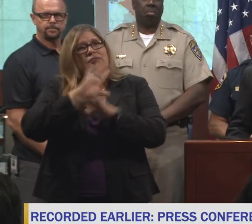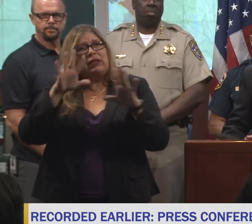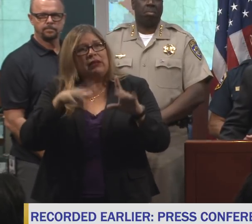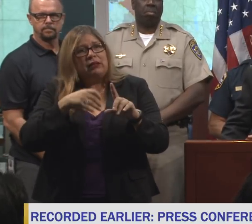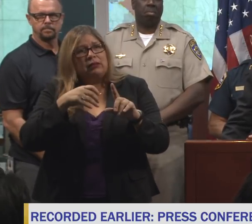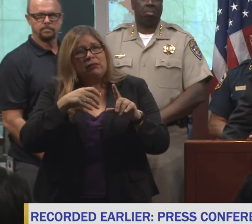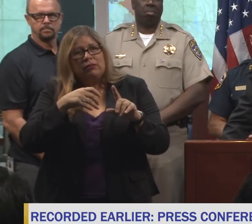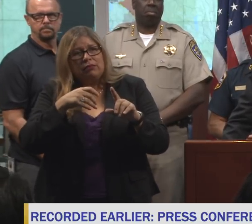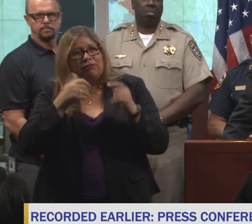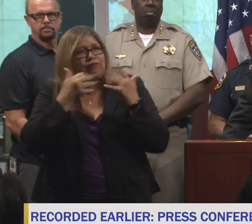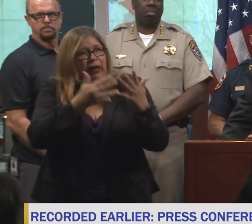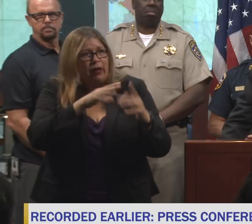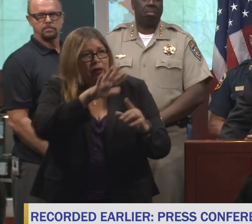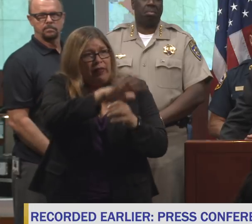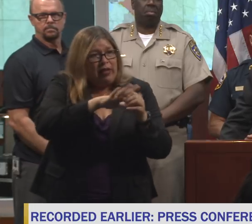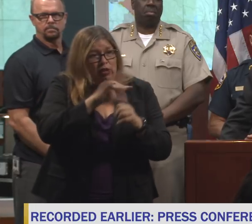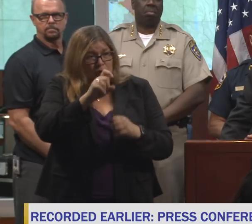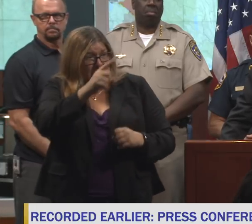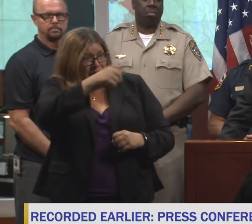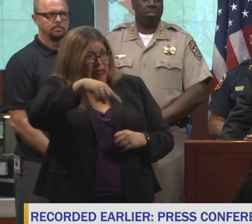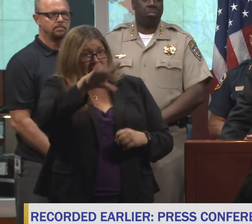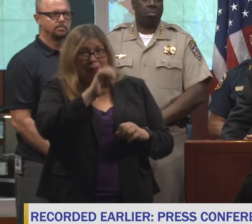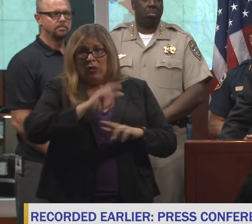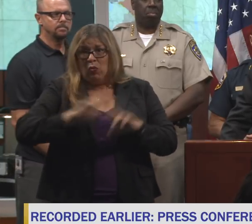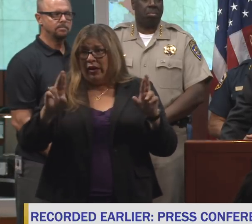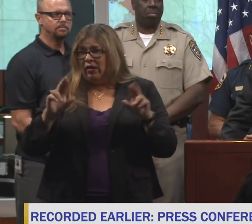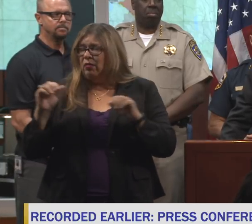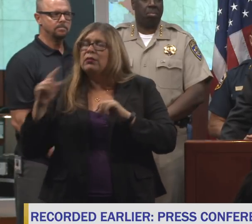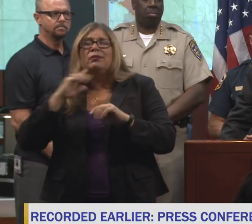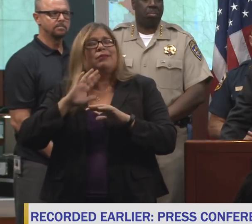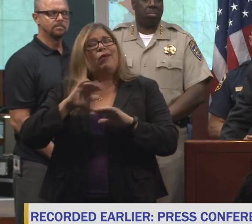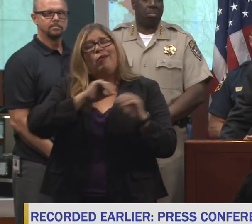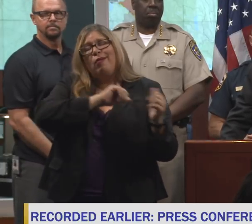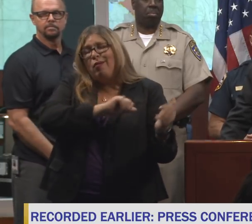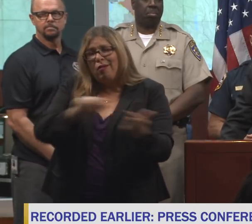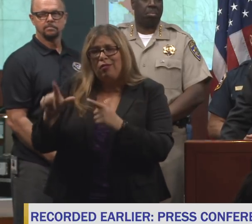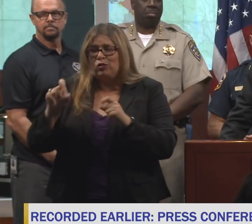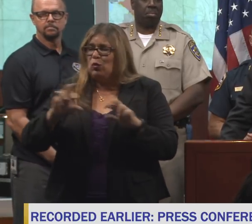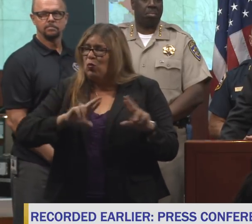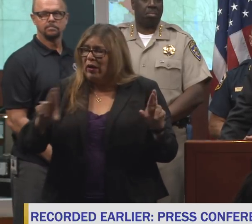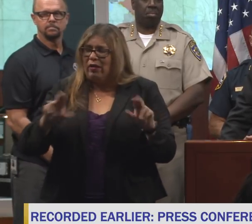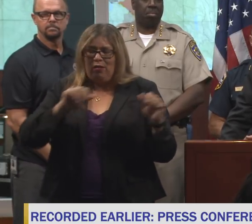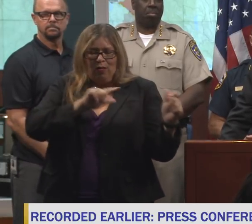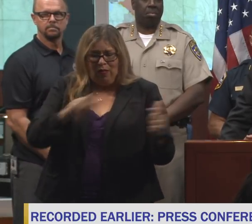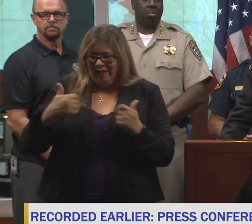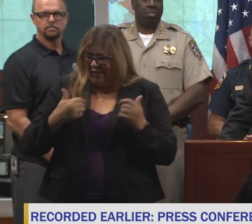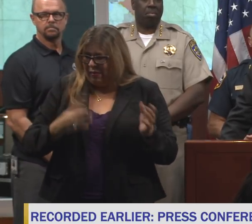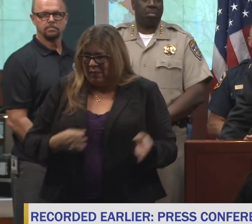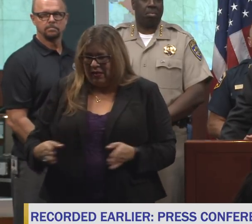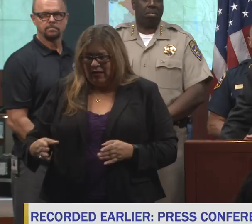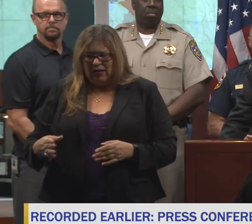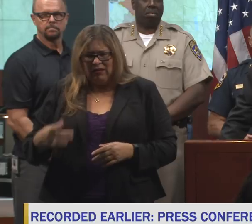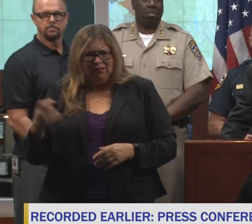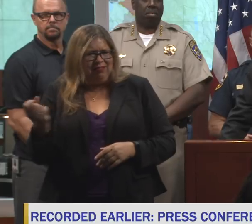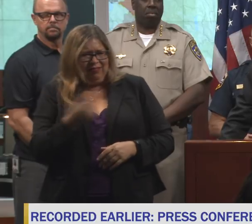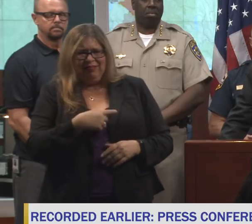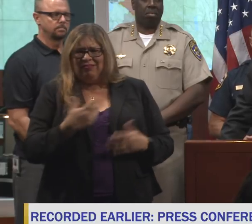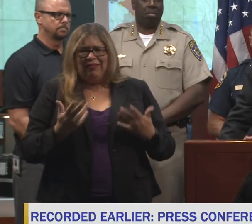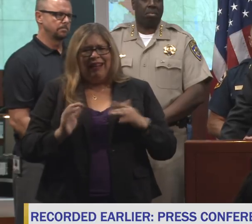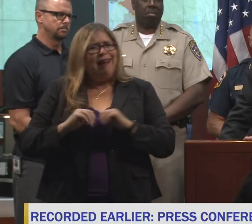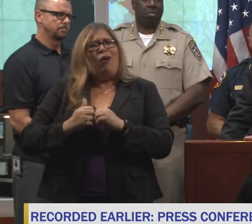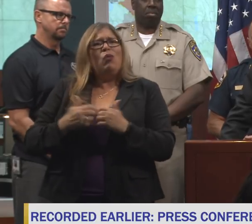Should everyone be ready? Should everyone have a plan? Everyone should be ready and everybody should have a plan. How do they go about that? I mean, what does that even look like?